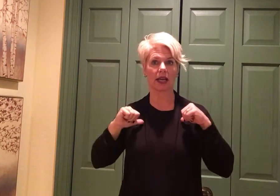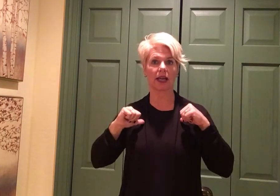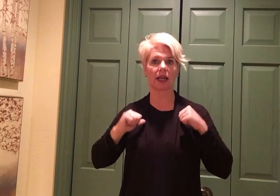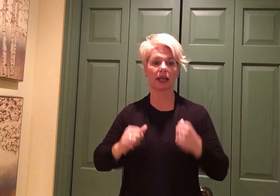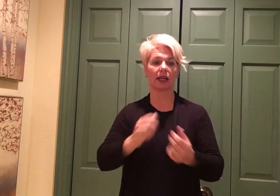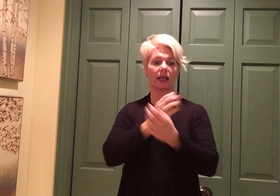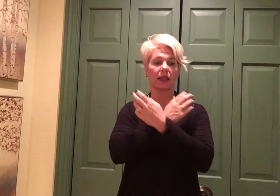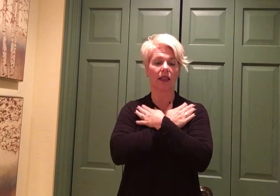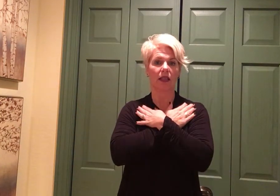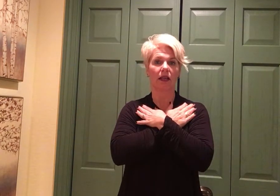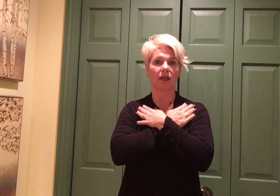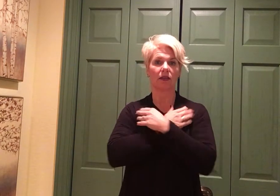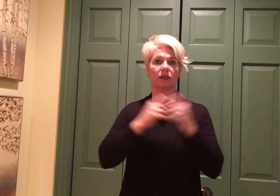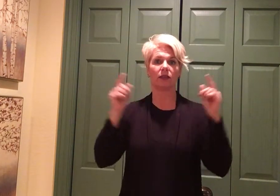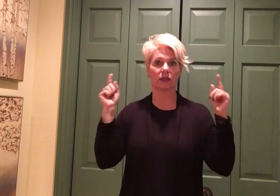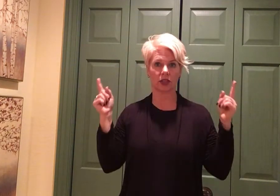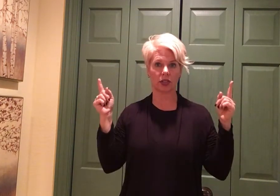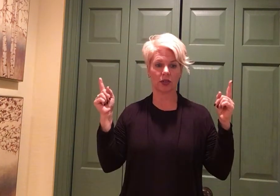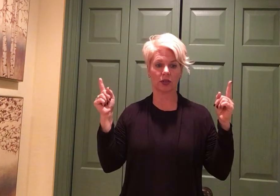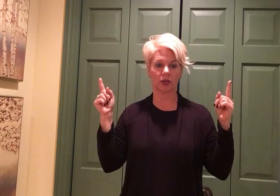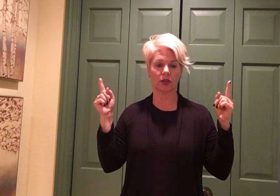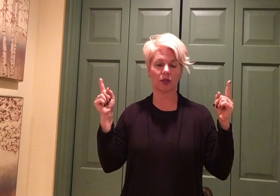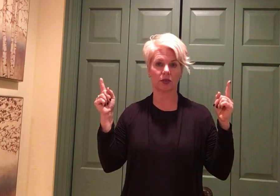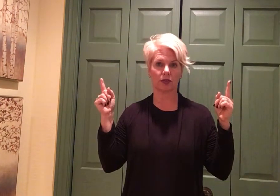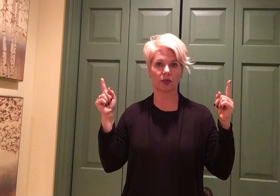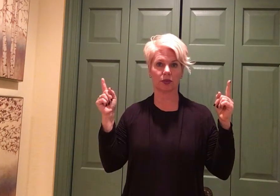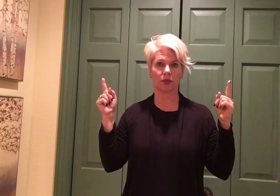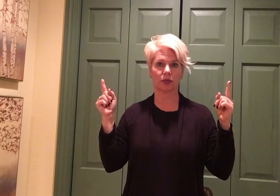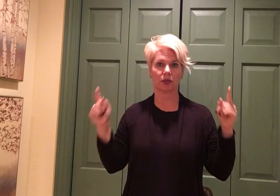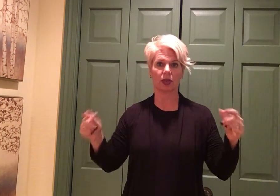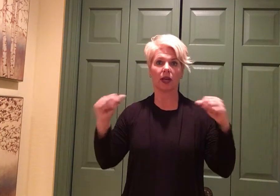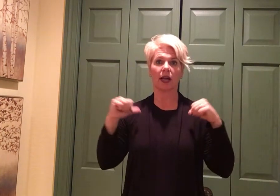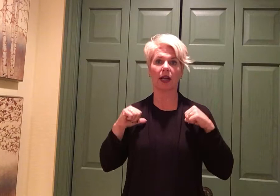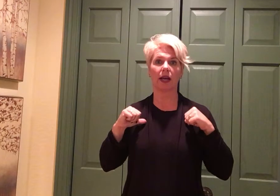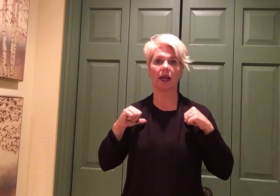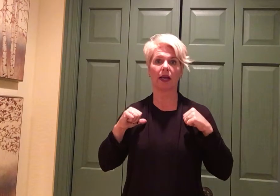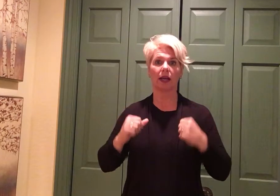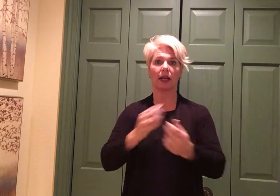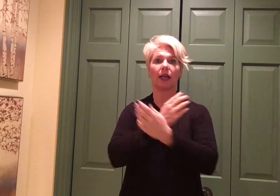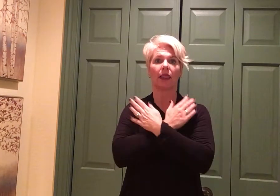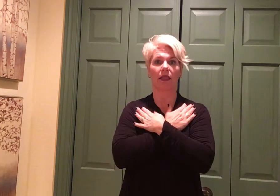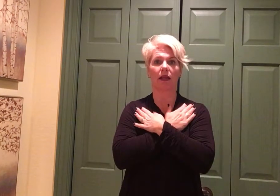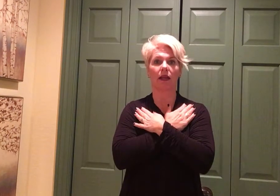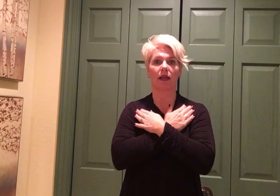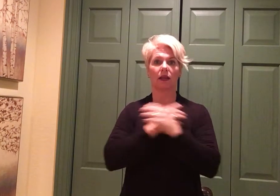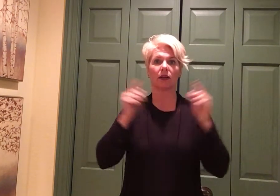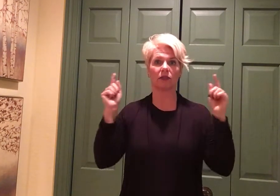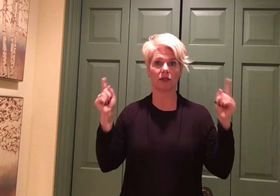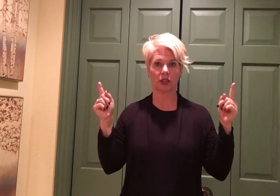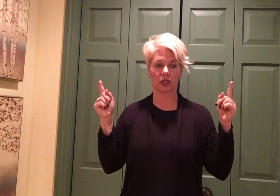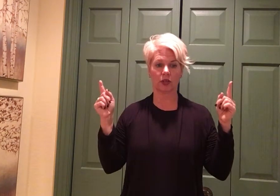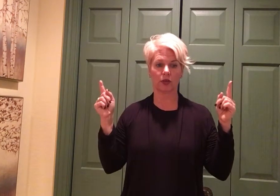I will love you. To be honest and so tu groves acrossopedia...